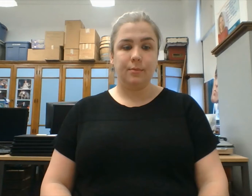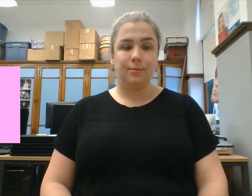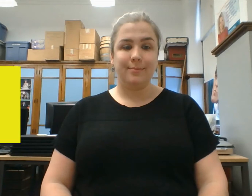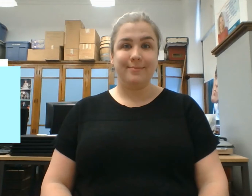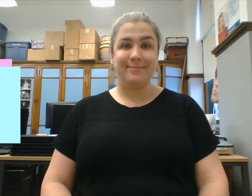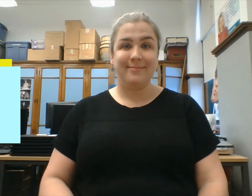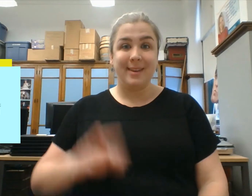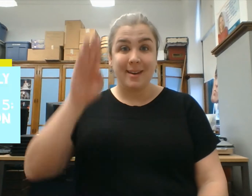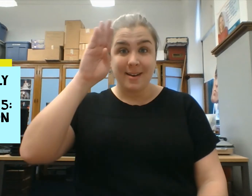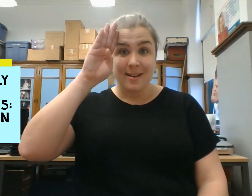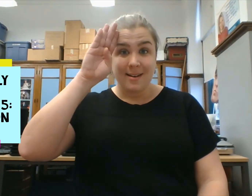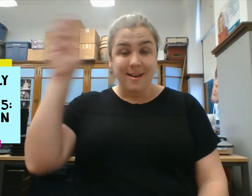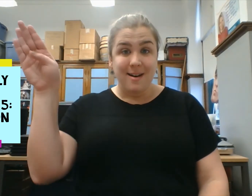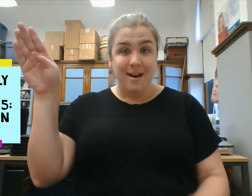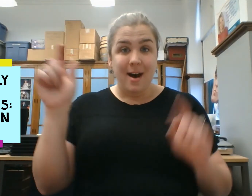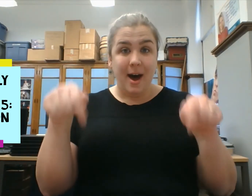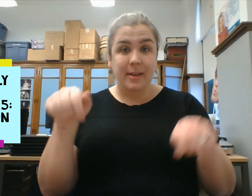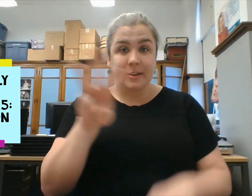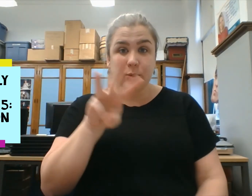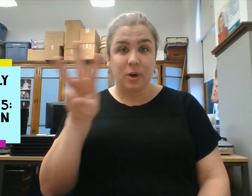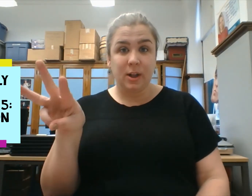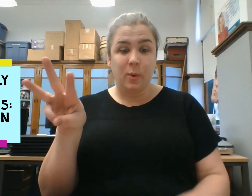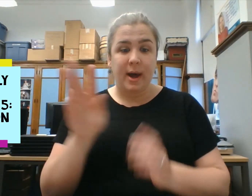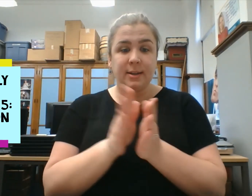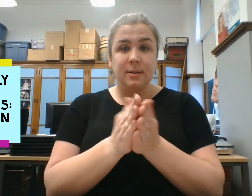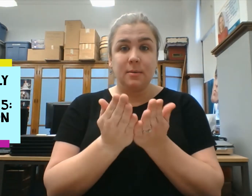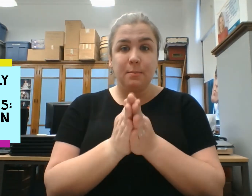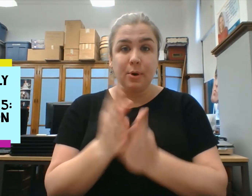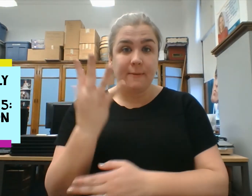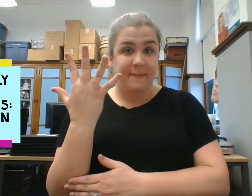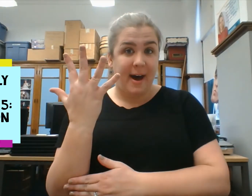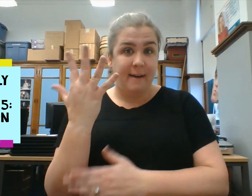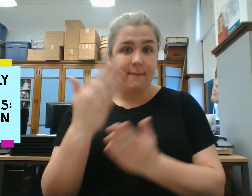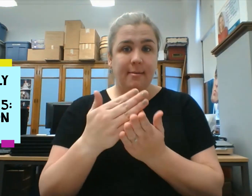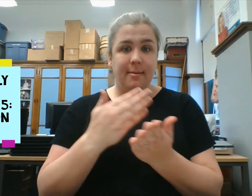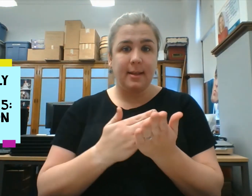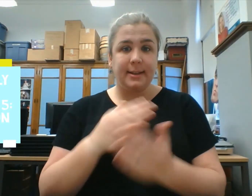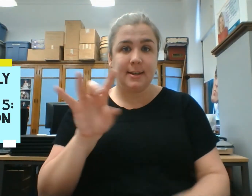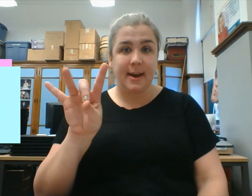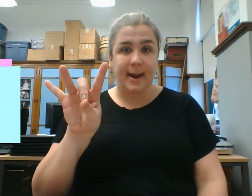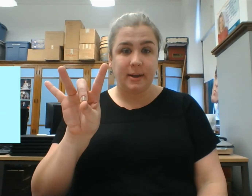Hi, this is WordlyWise, Book 5, Lesson 8.